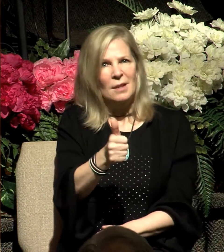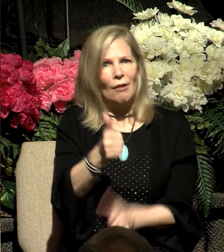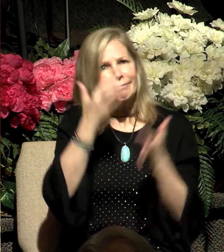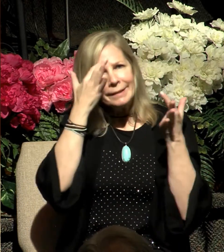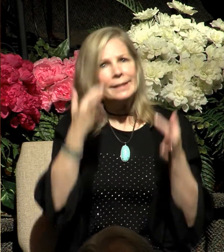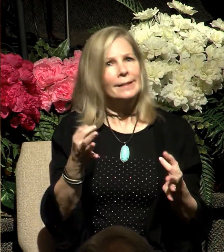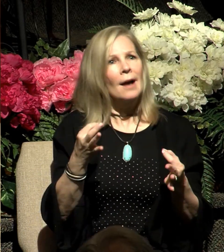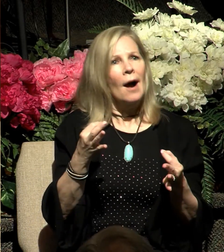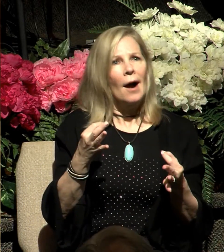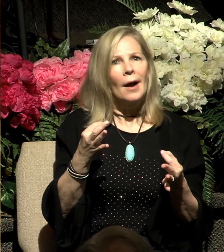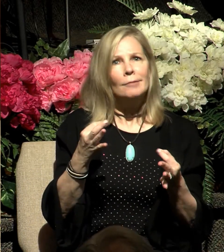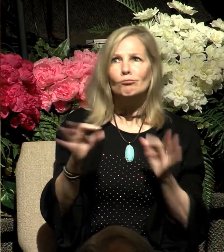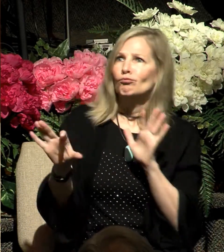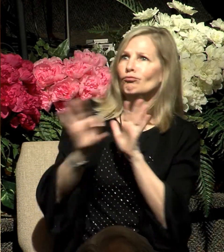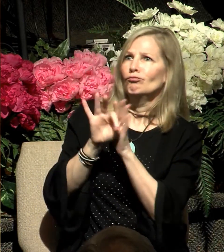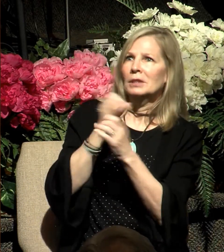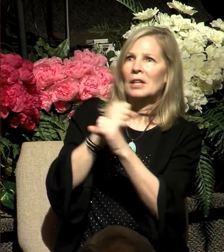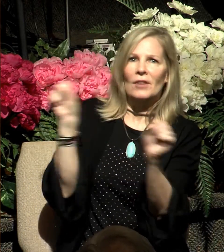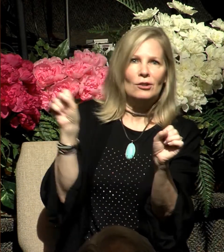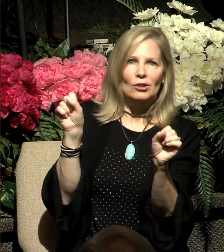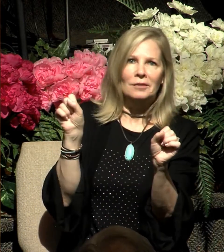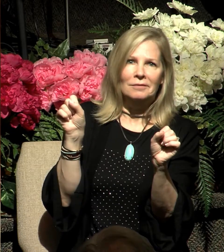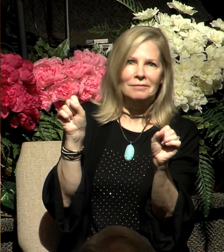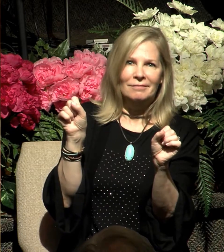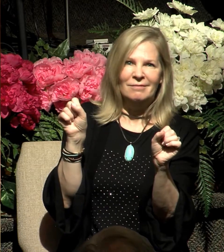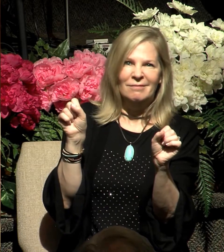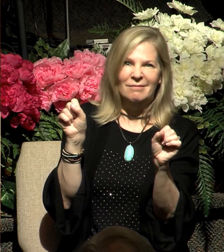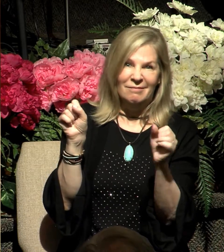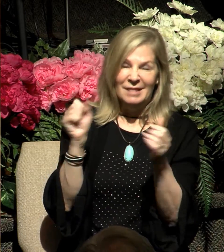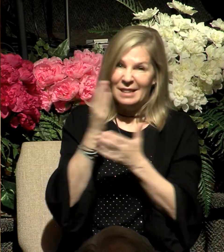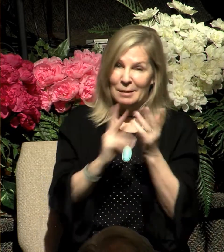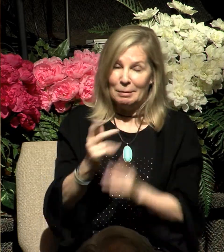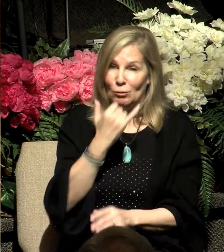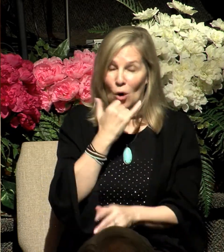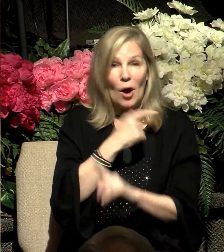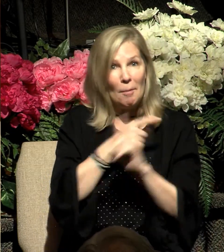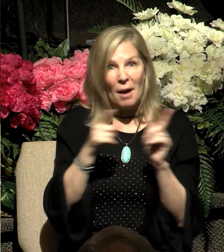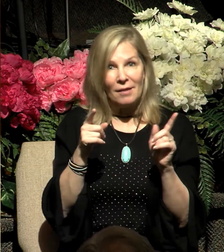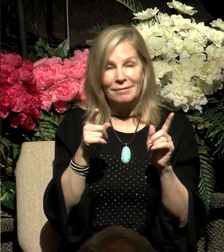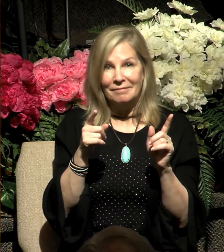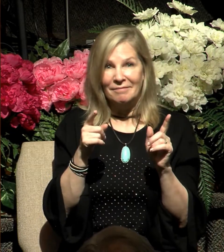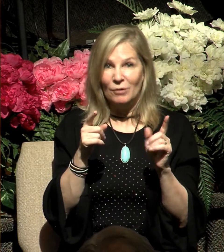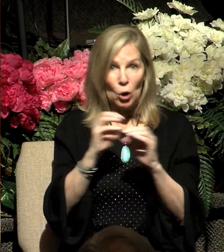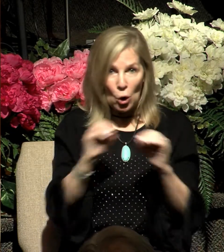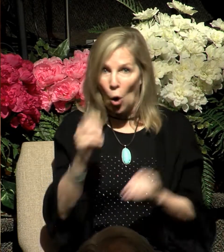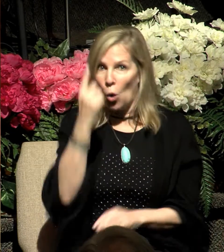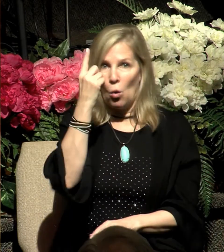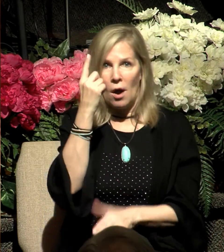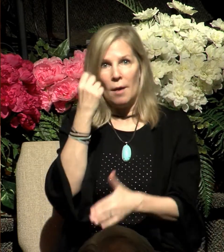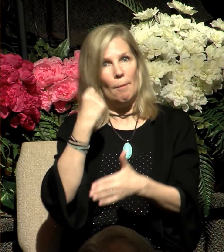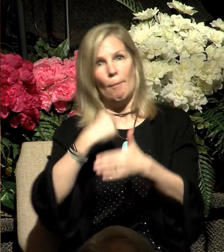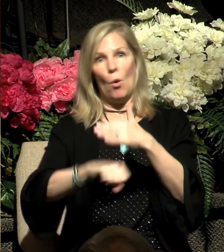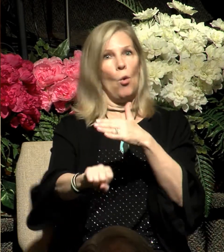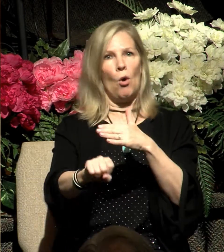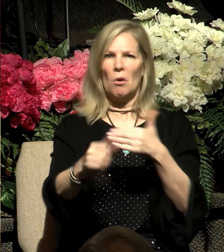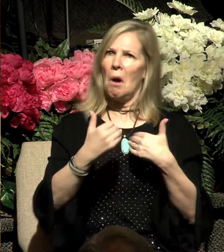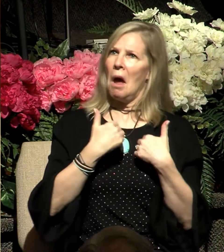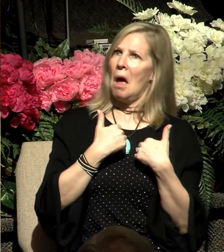See, contrary to what some people think, no one is born into this world with a neutral attitude